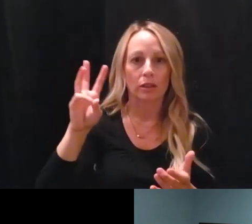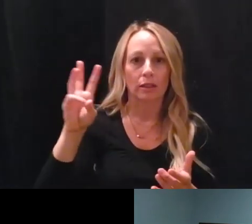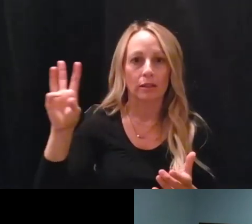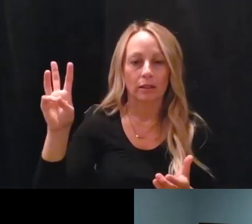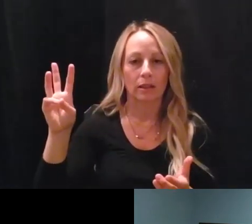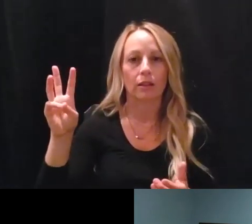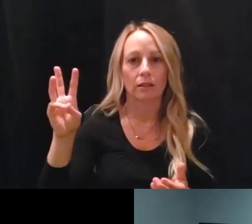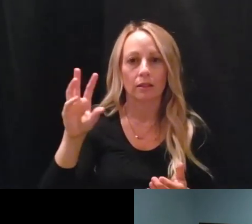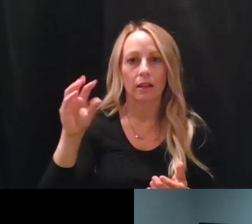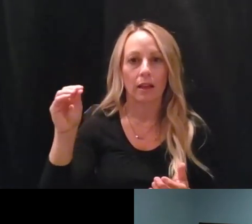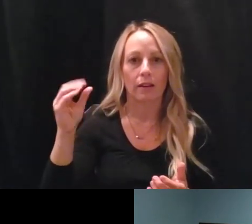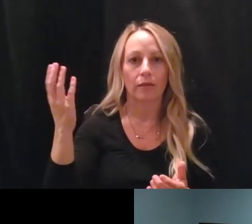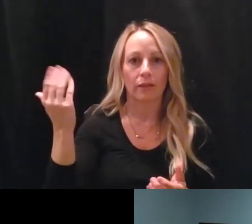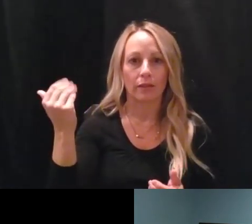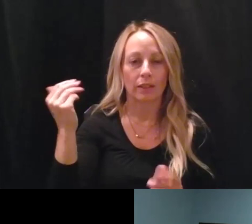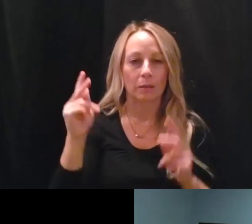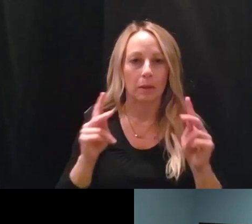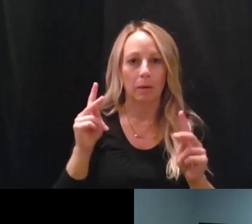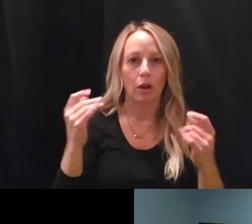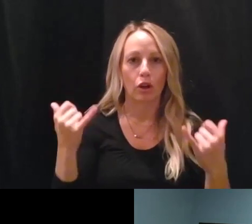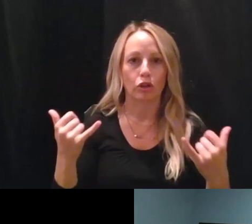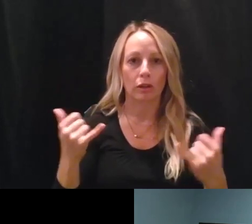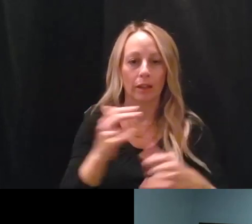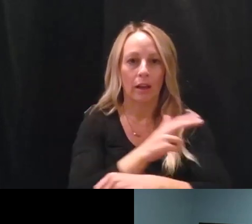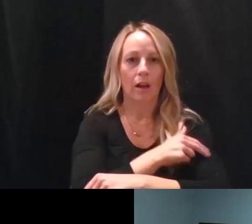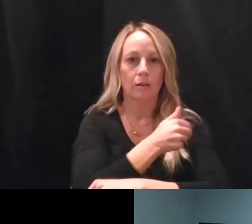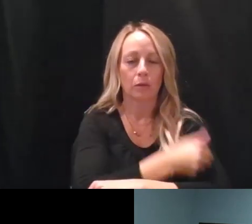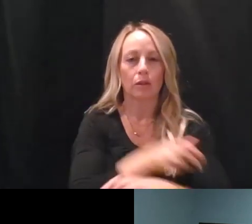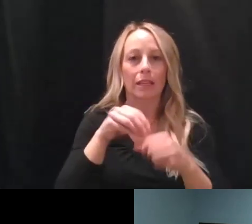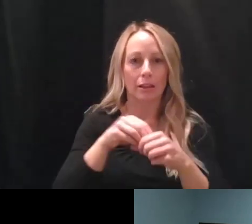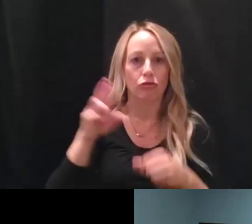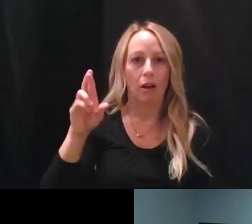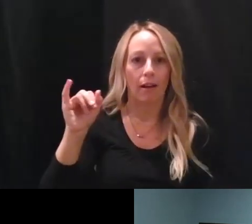and 15 people are currently hospitalized in Rock Island County.